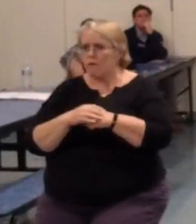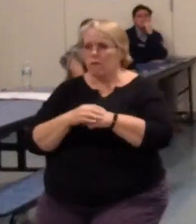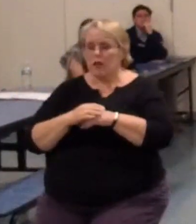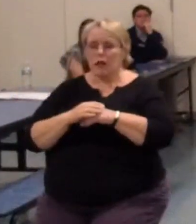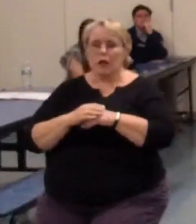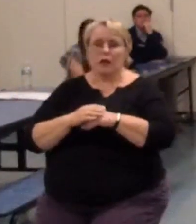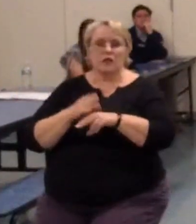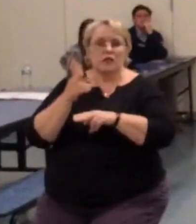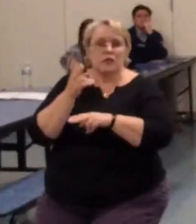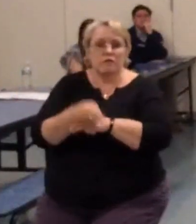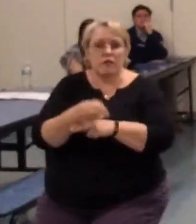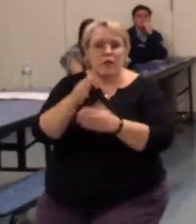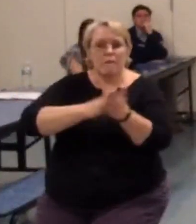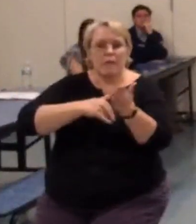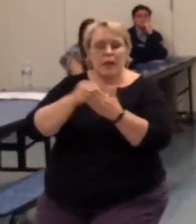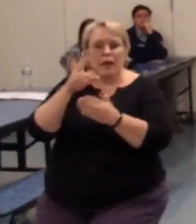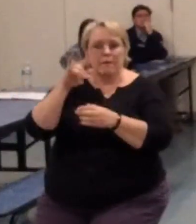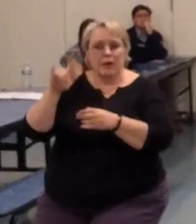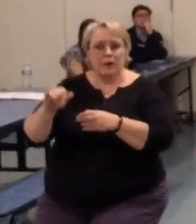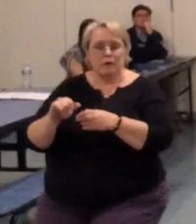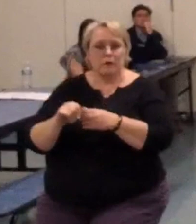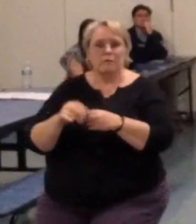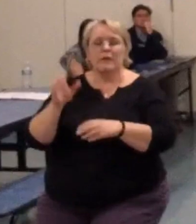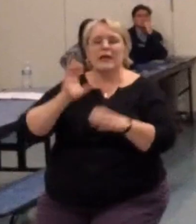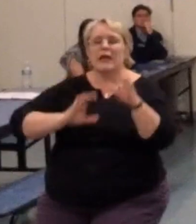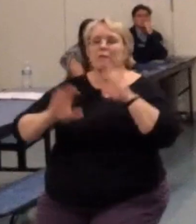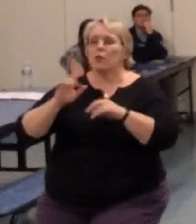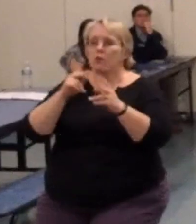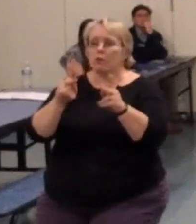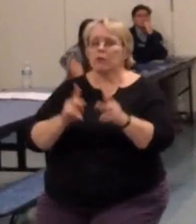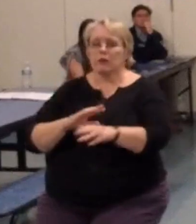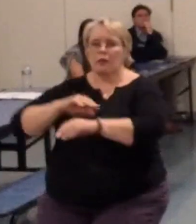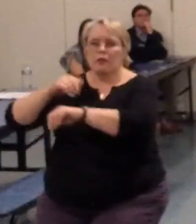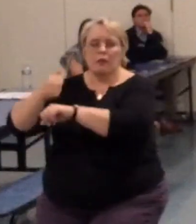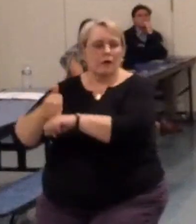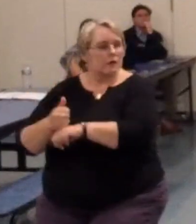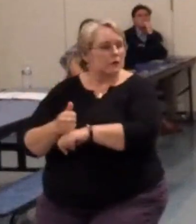defeated the paint company from putting a chemical place over there.